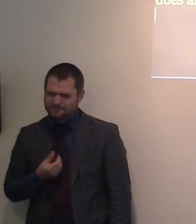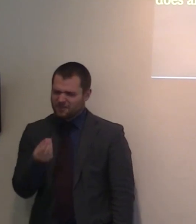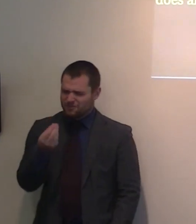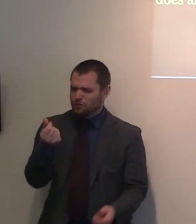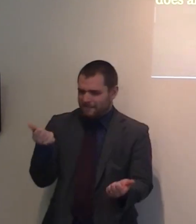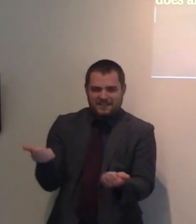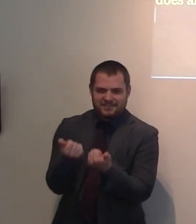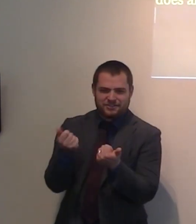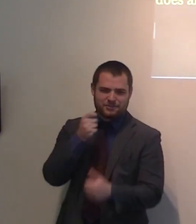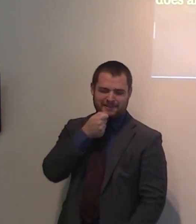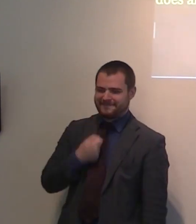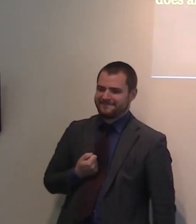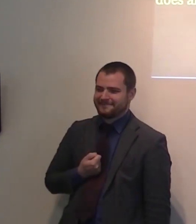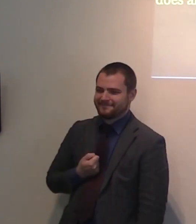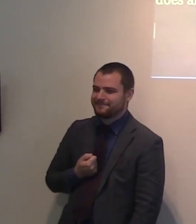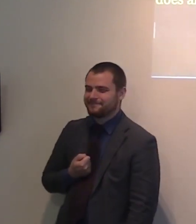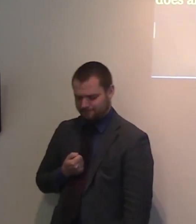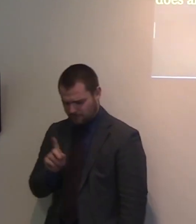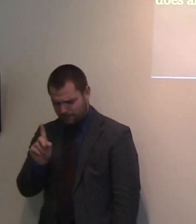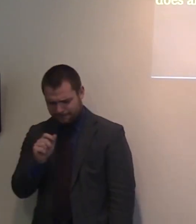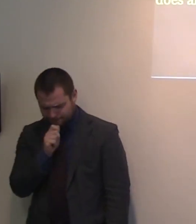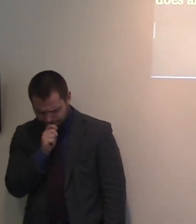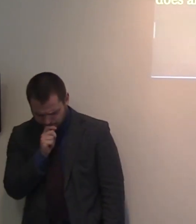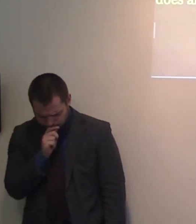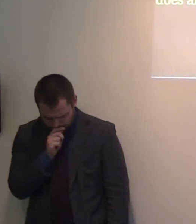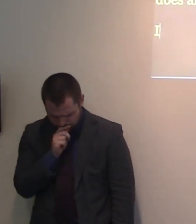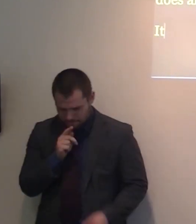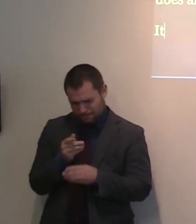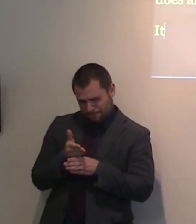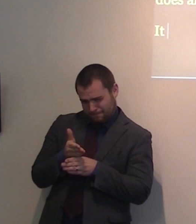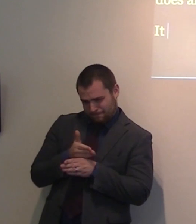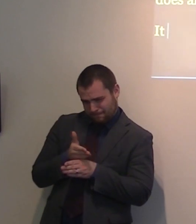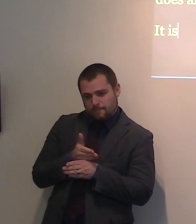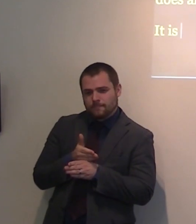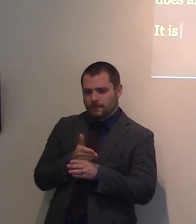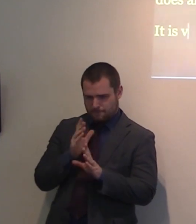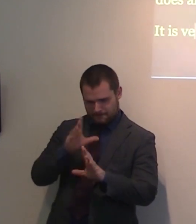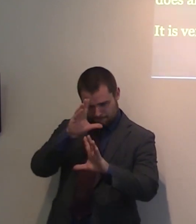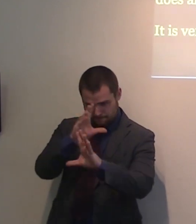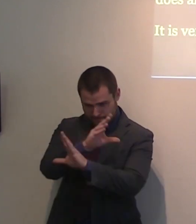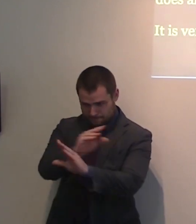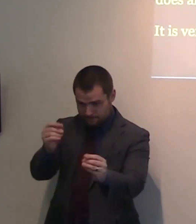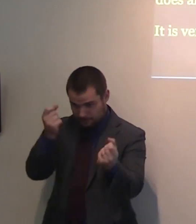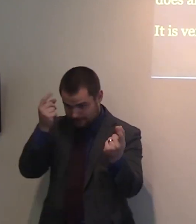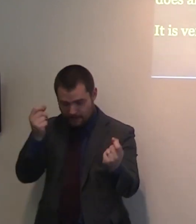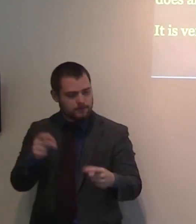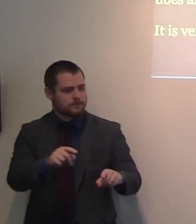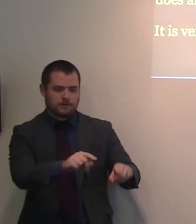it's very important to see that the depravity of man and the